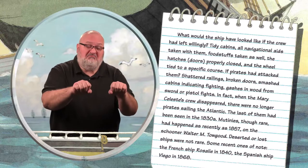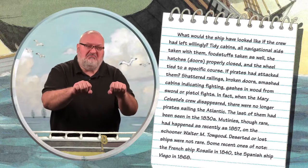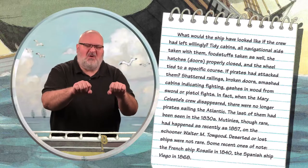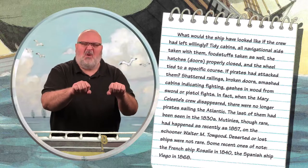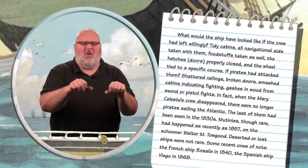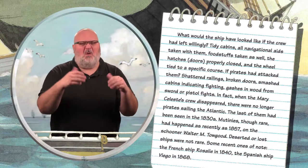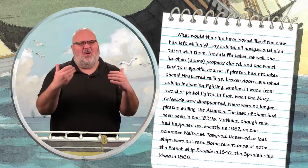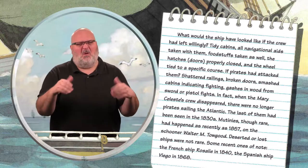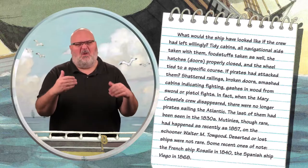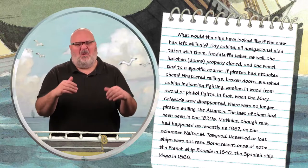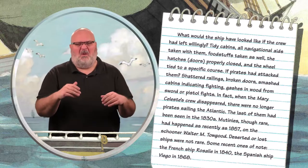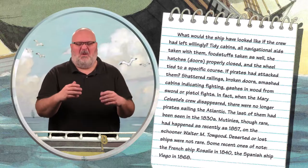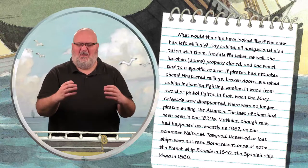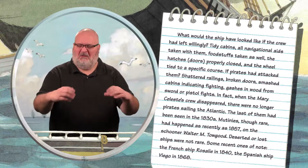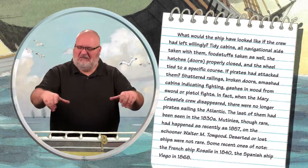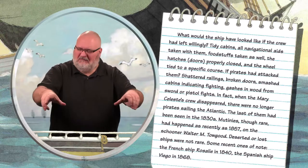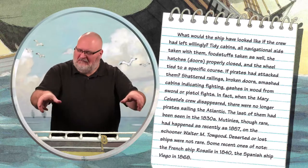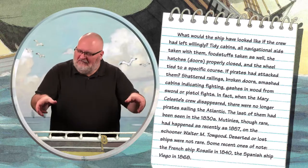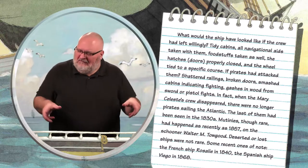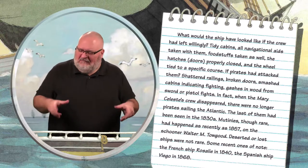If pirates had attacked them?